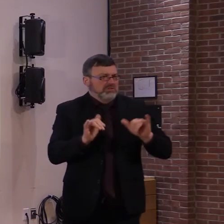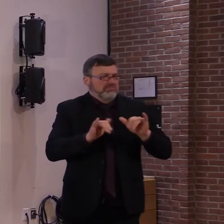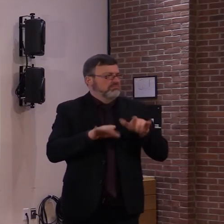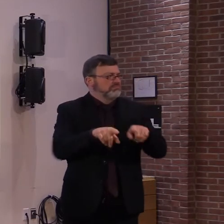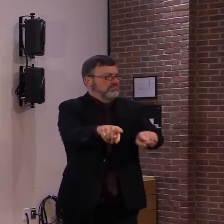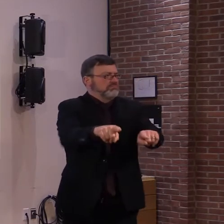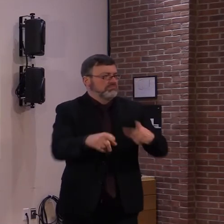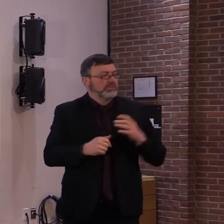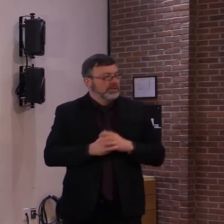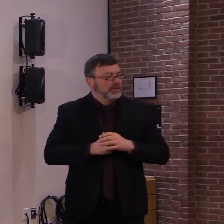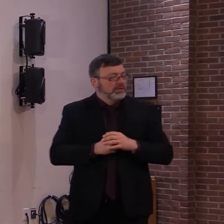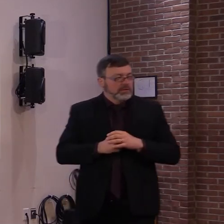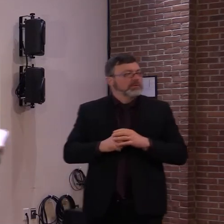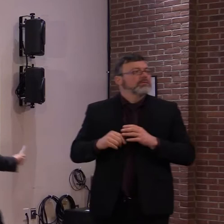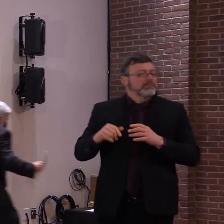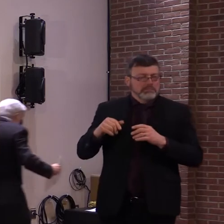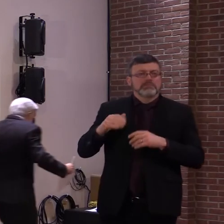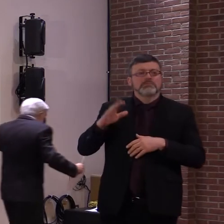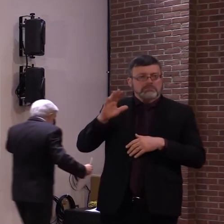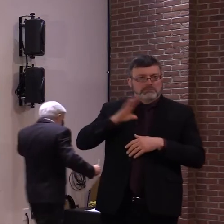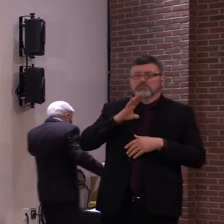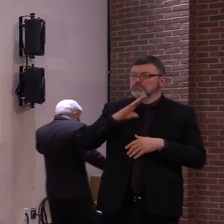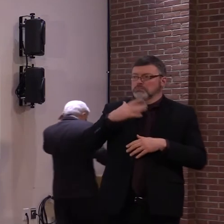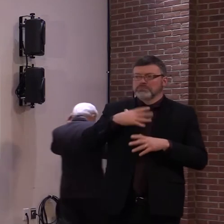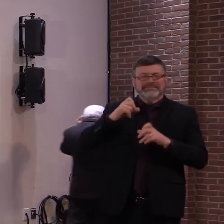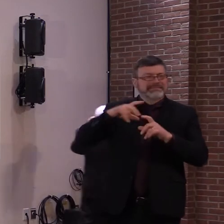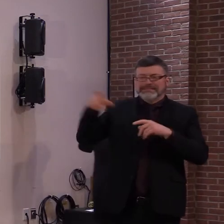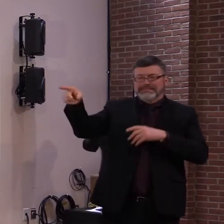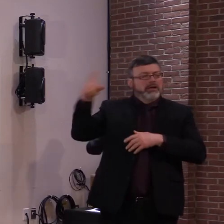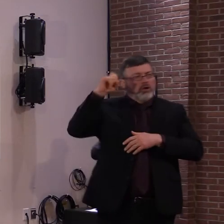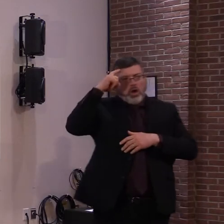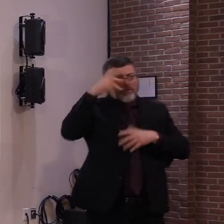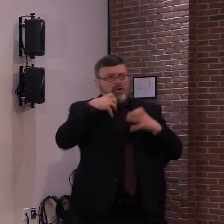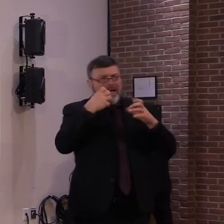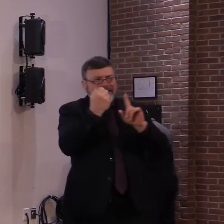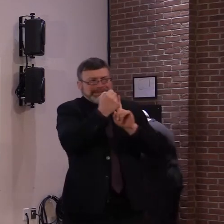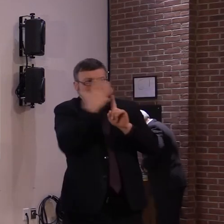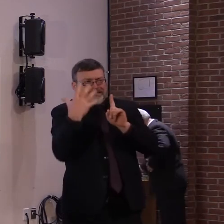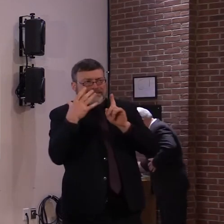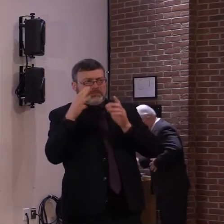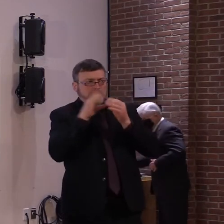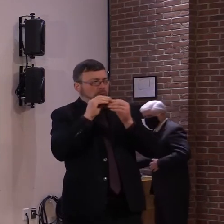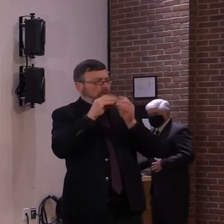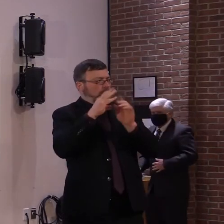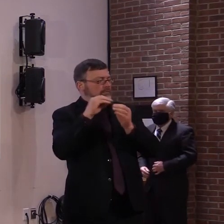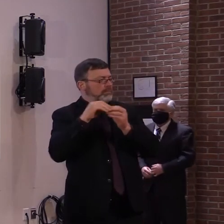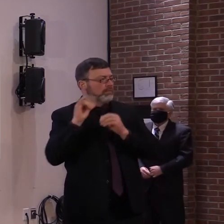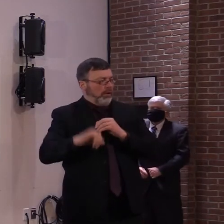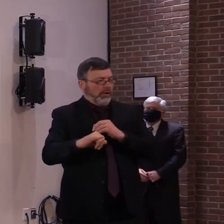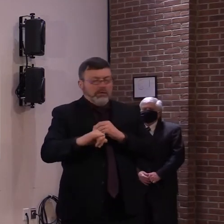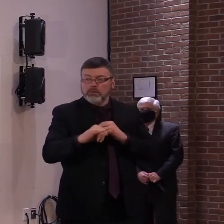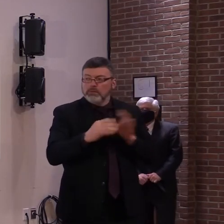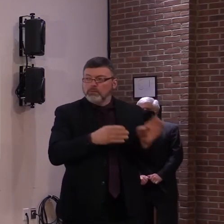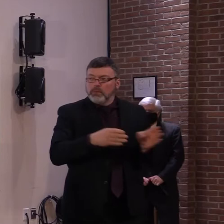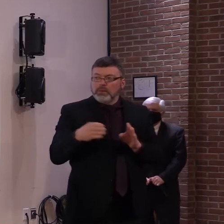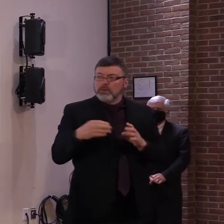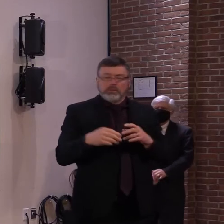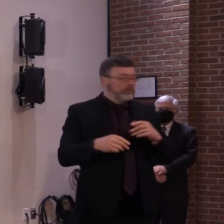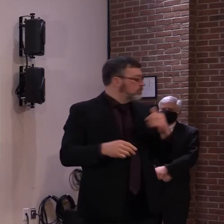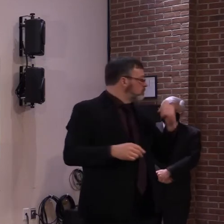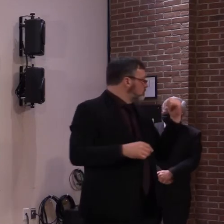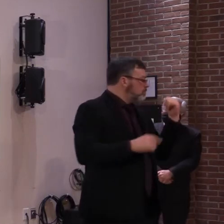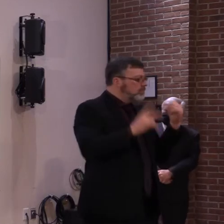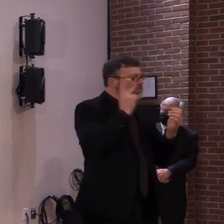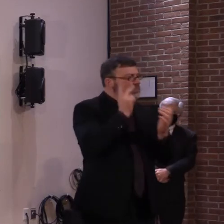Colin, I just want to add to that. Um, I think we need to reset the expectation. Uh, my perspective,